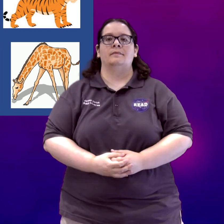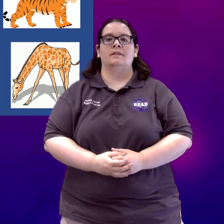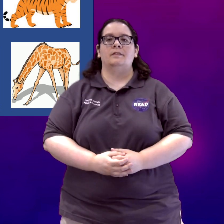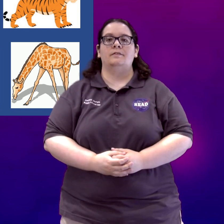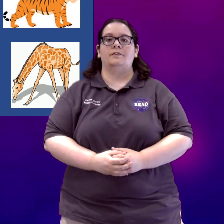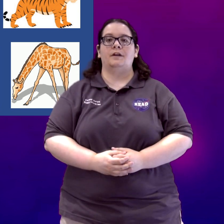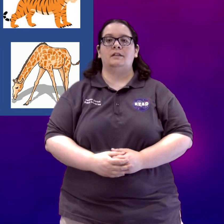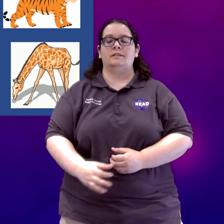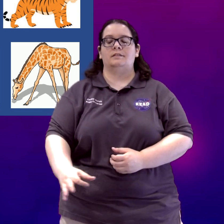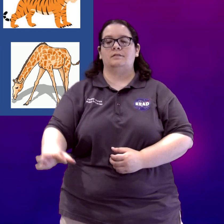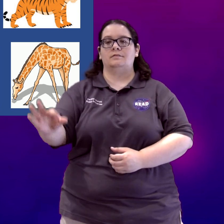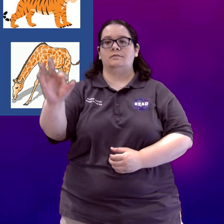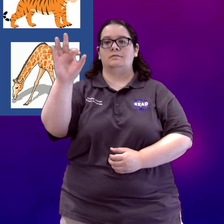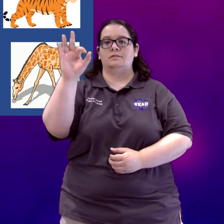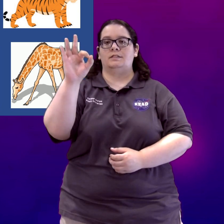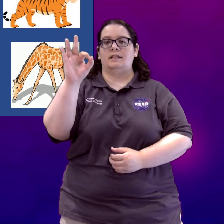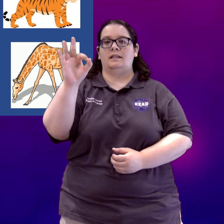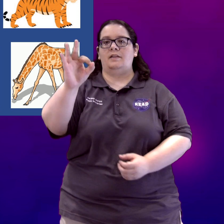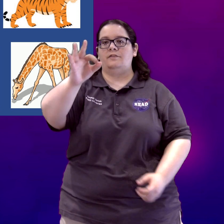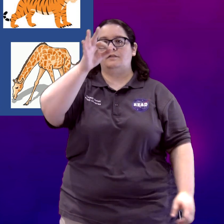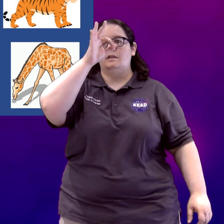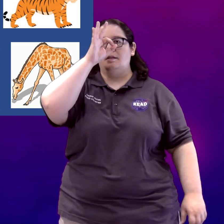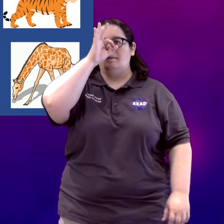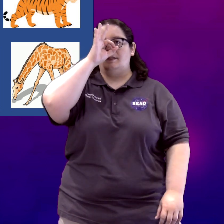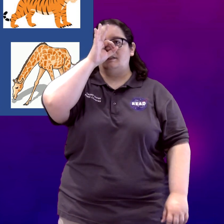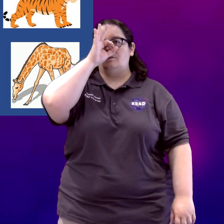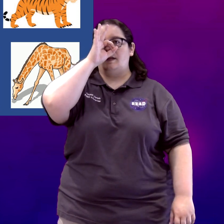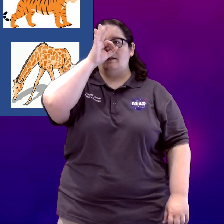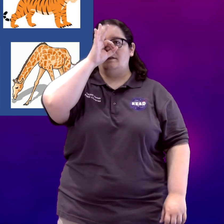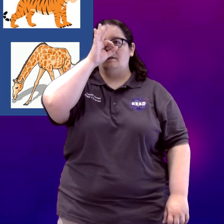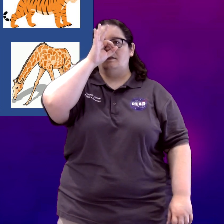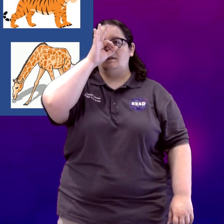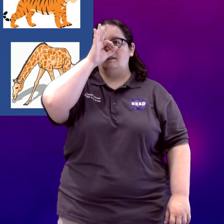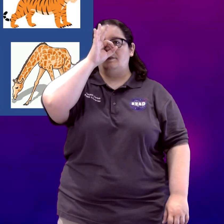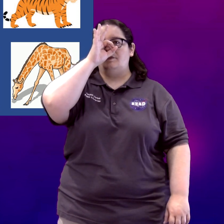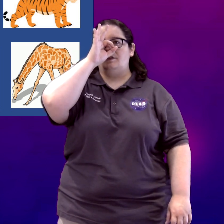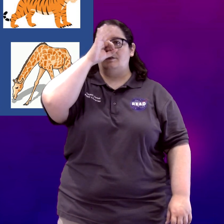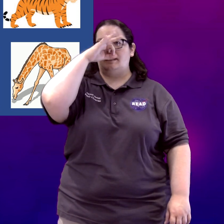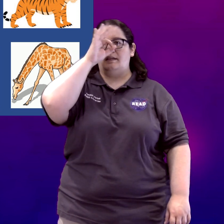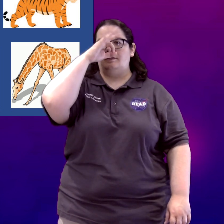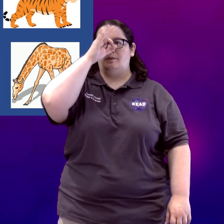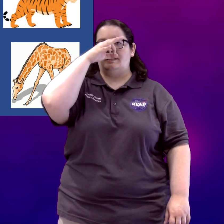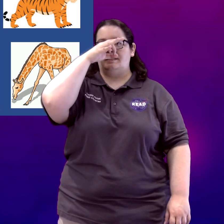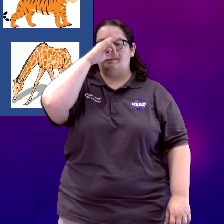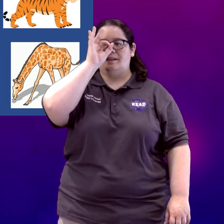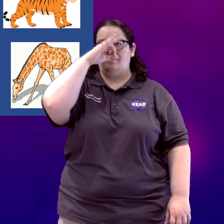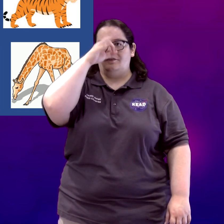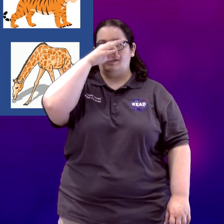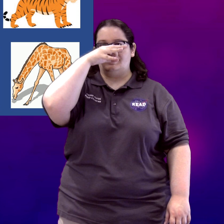For a fox, just take an F, place it right on the tip of your nose and twist. Fox.